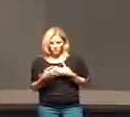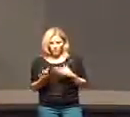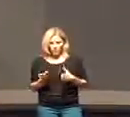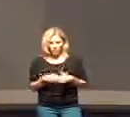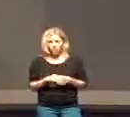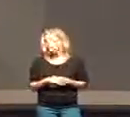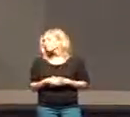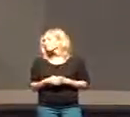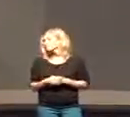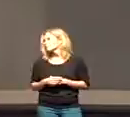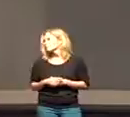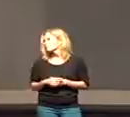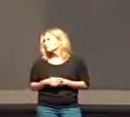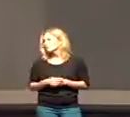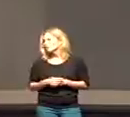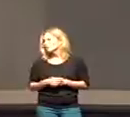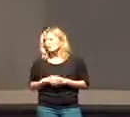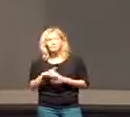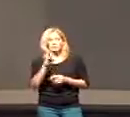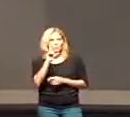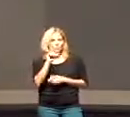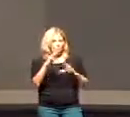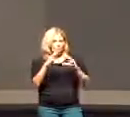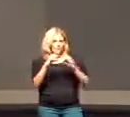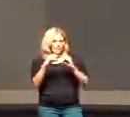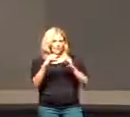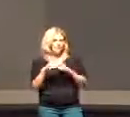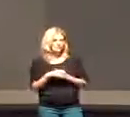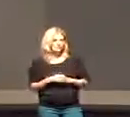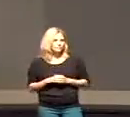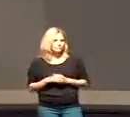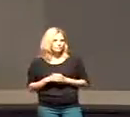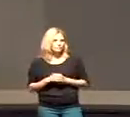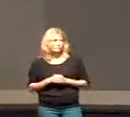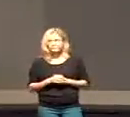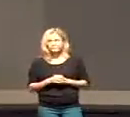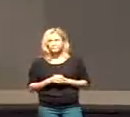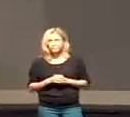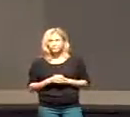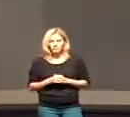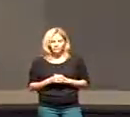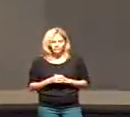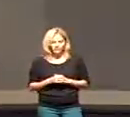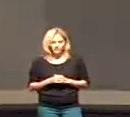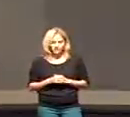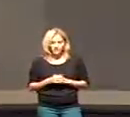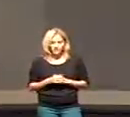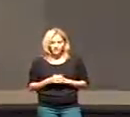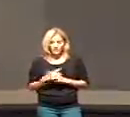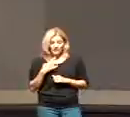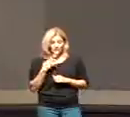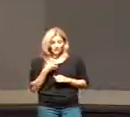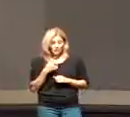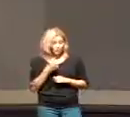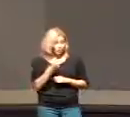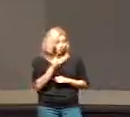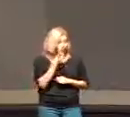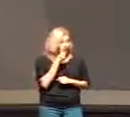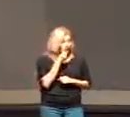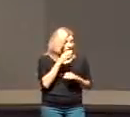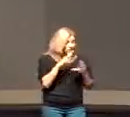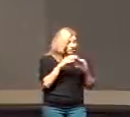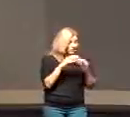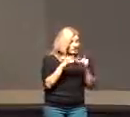and gave the child one marshmallow and said you can eat this